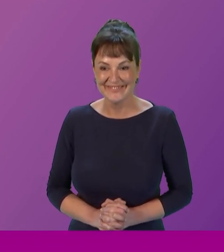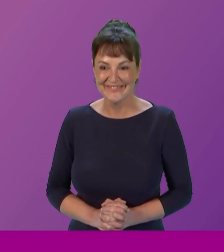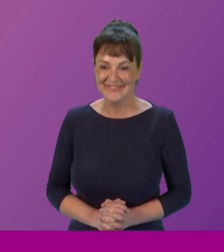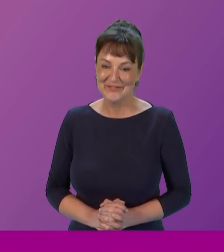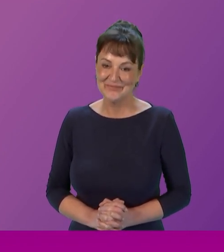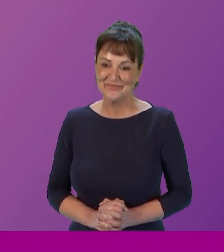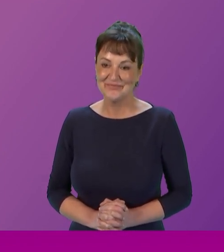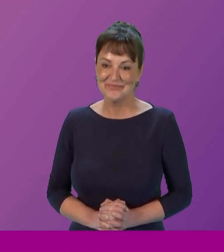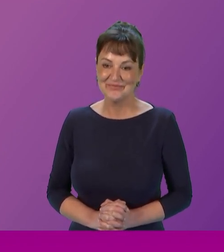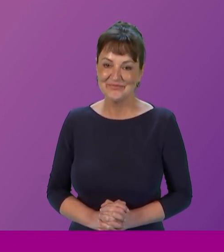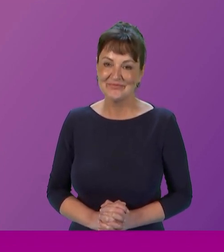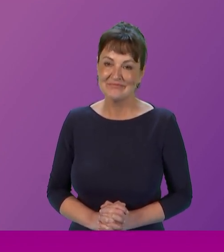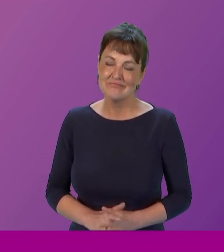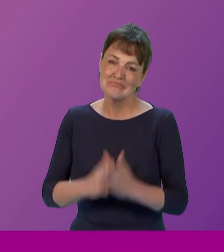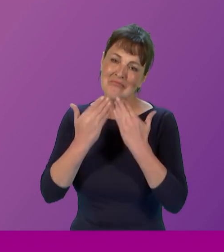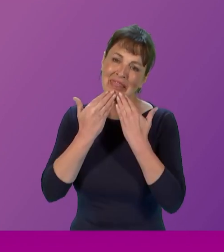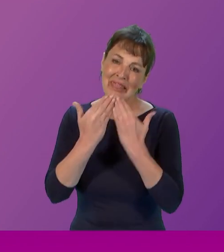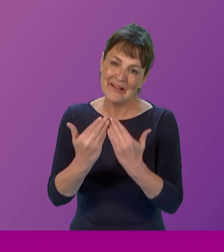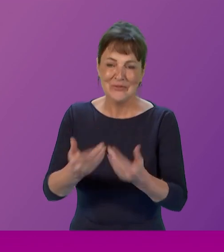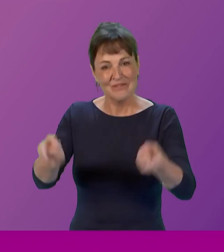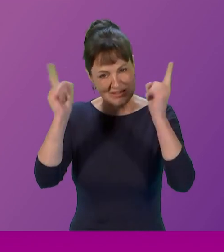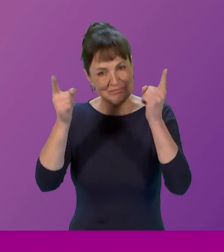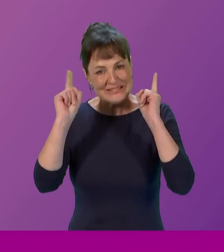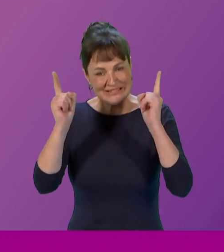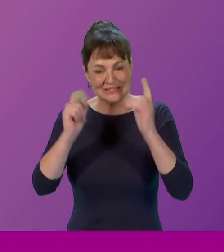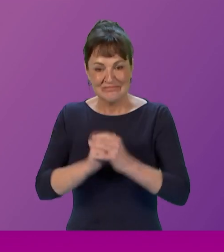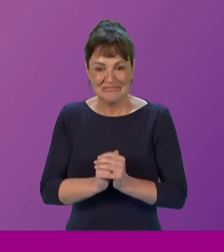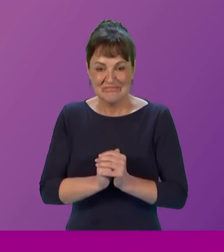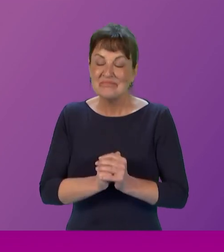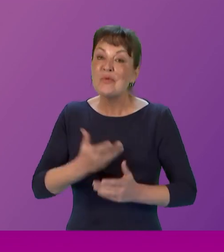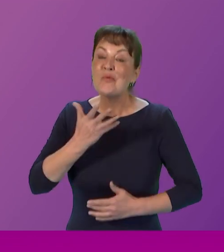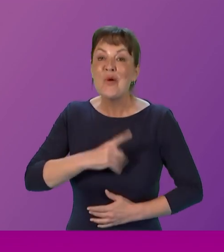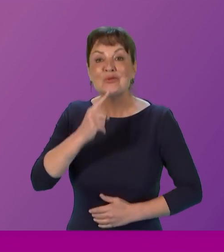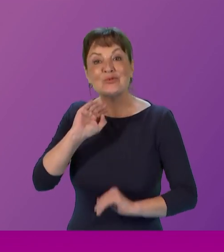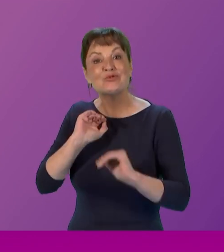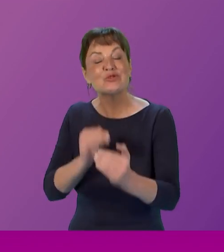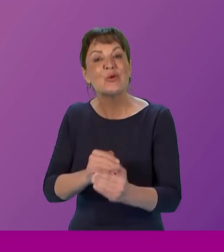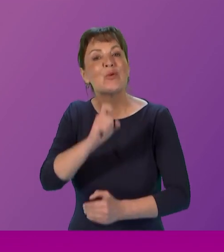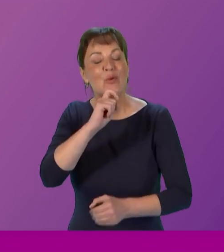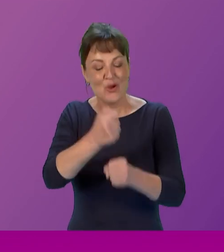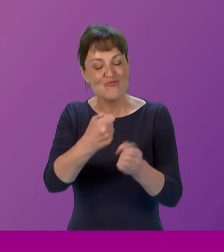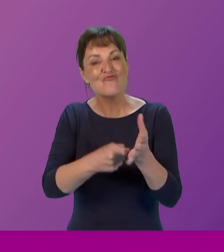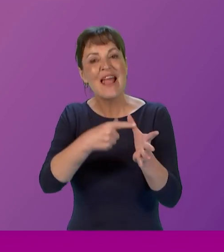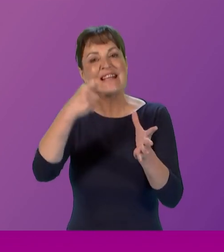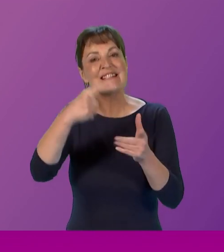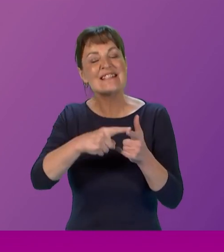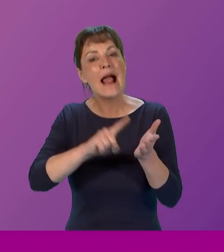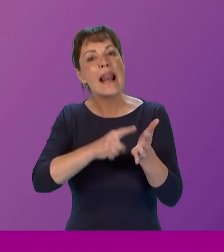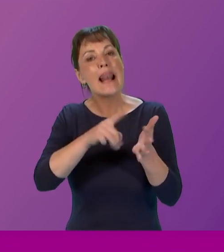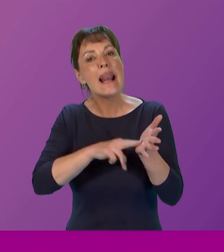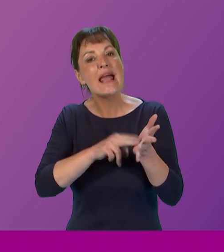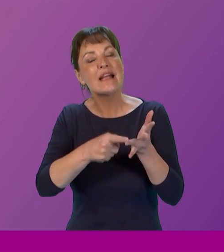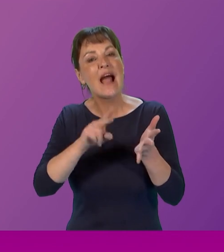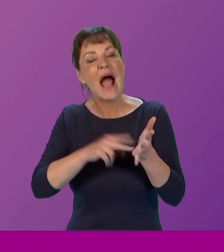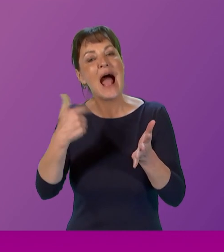thank you first minister I would now like to introduce Grace Lennon and Zahra De